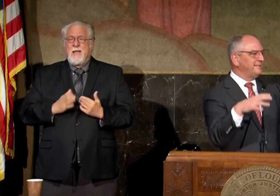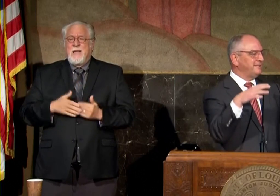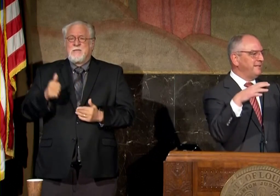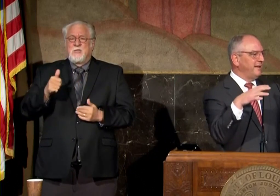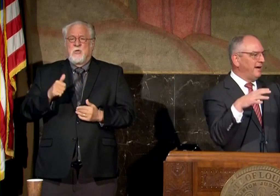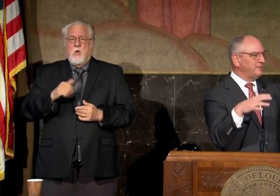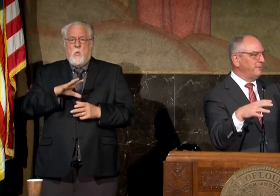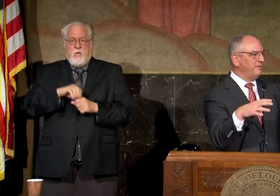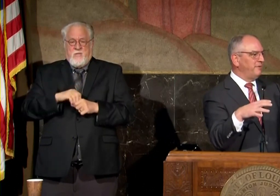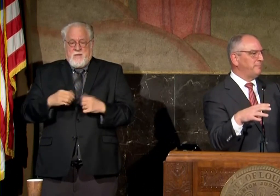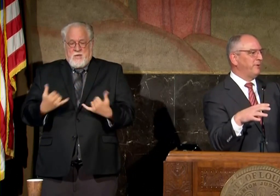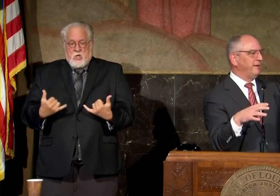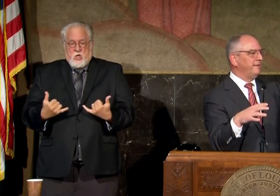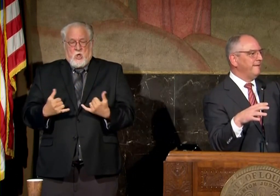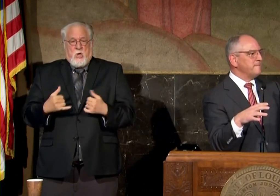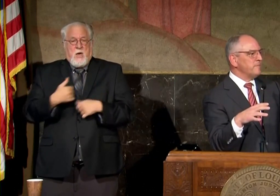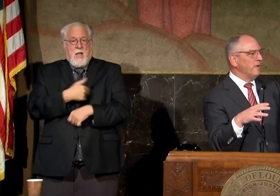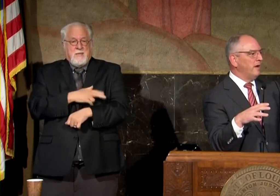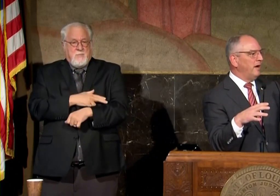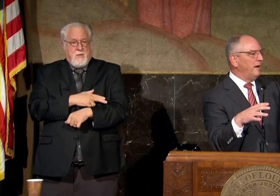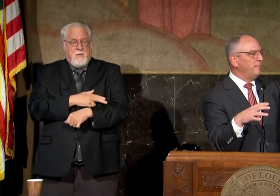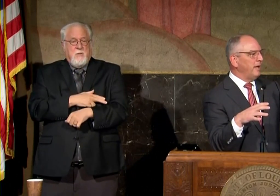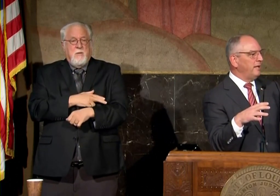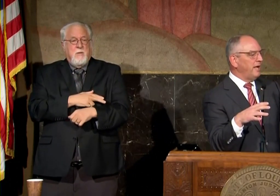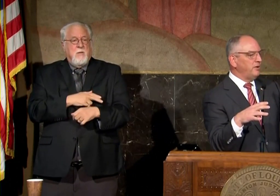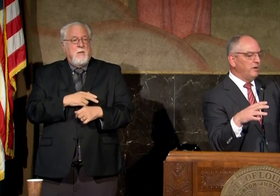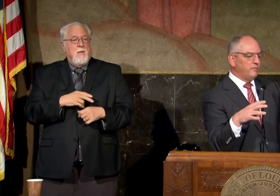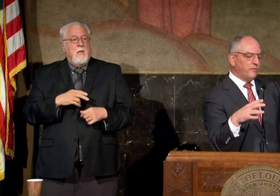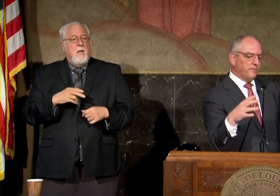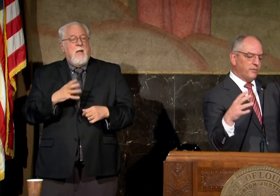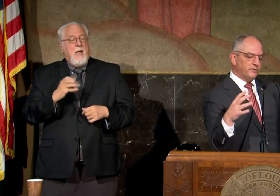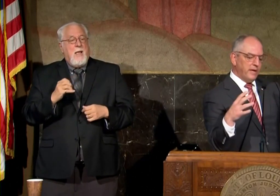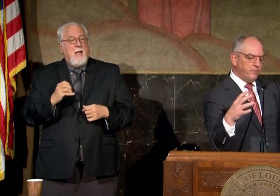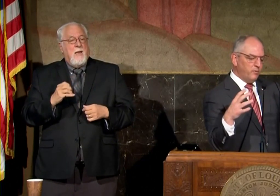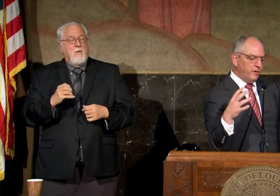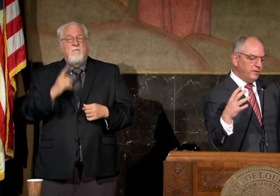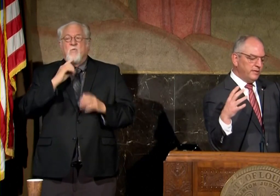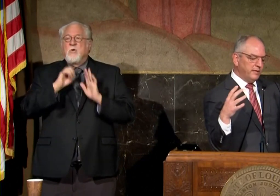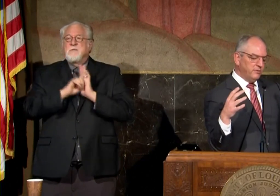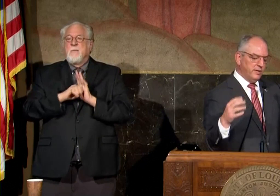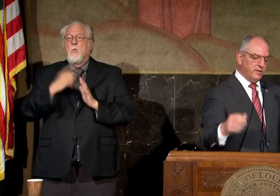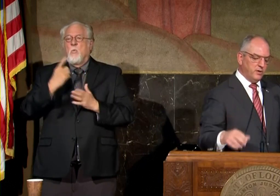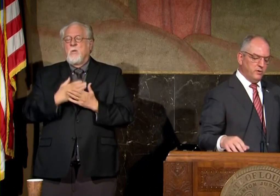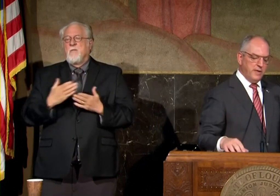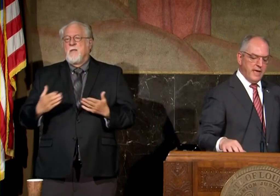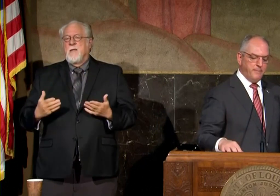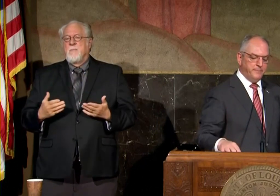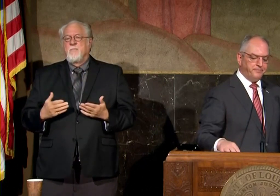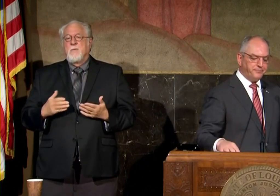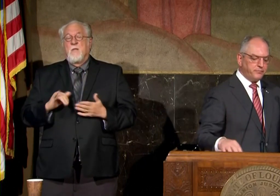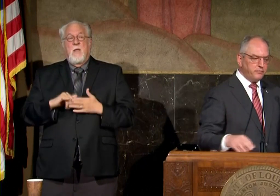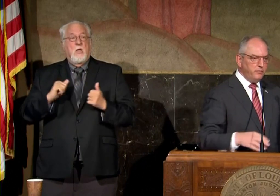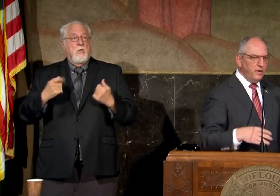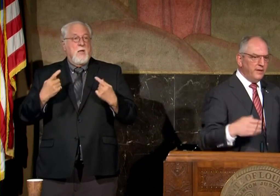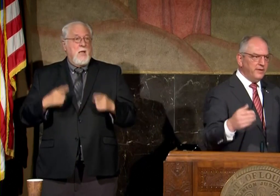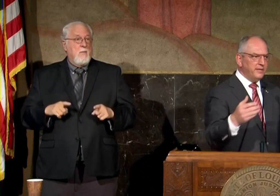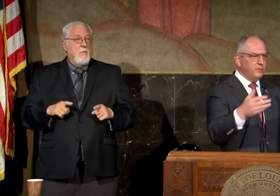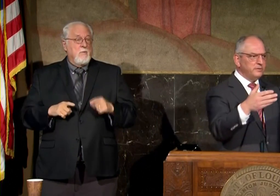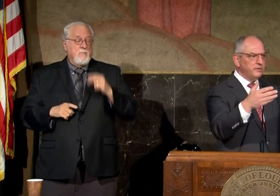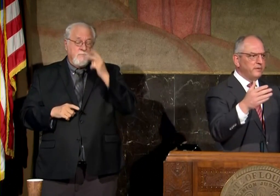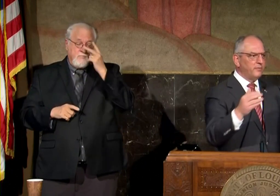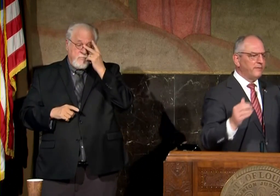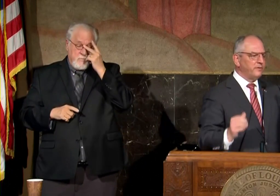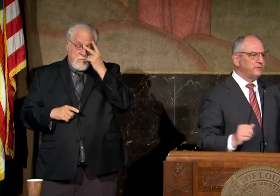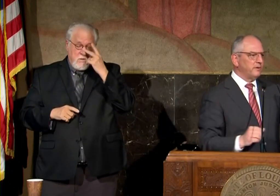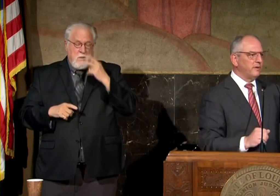within existing hospital footprint um and and you know for for example one of the things that that could happen i think